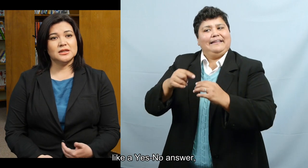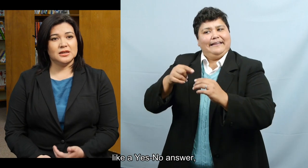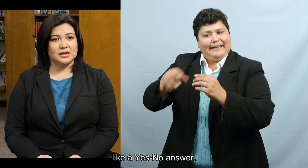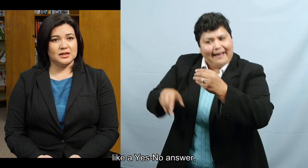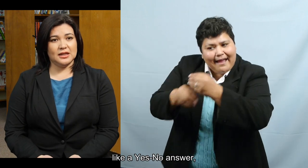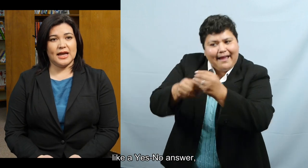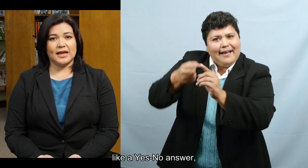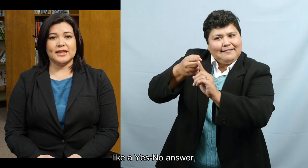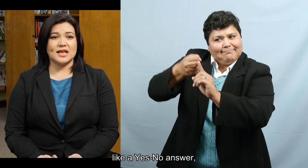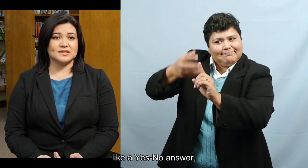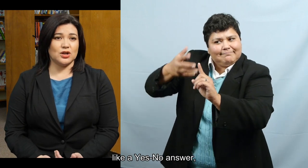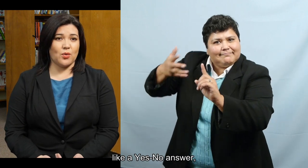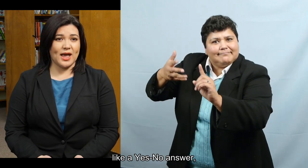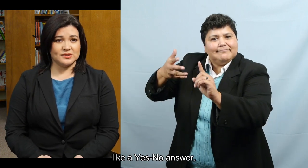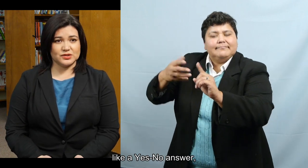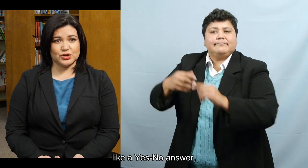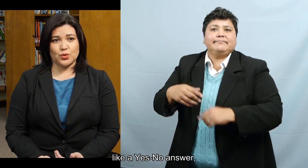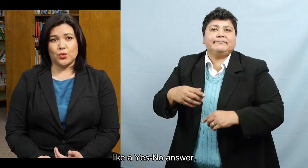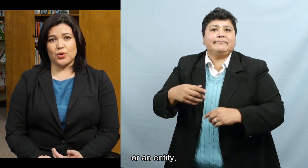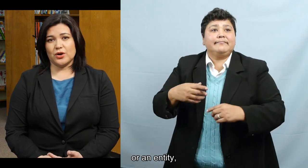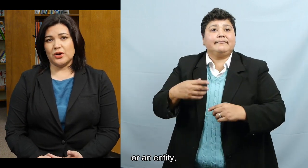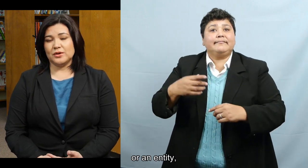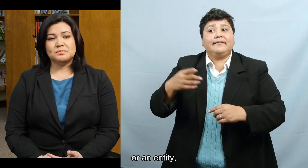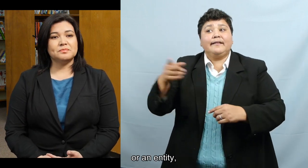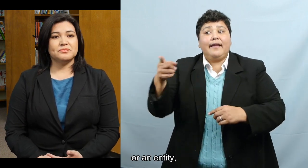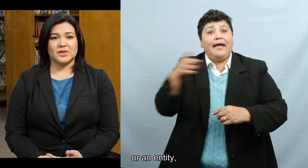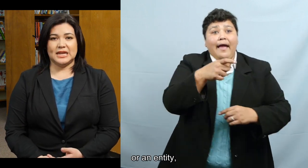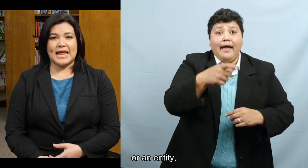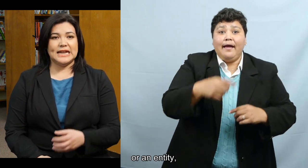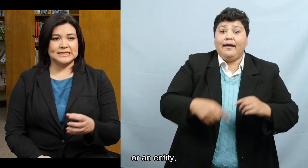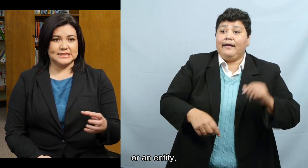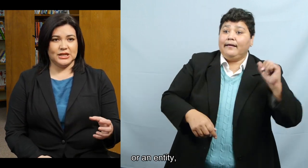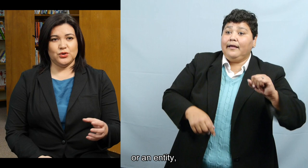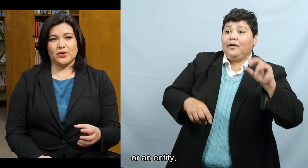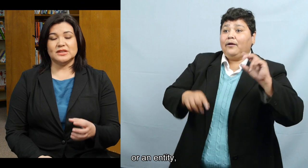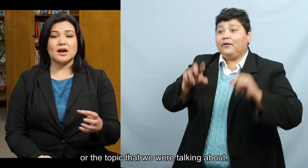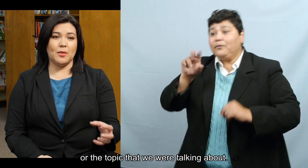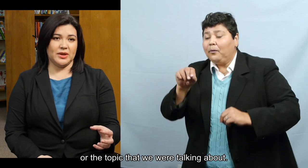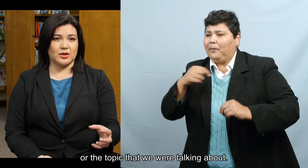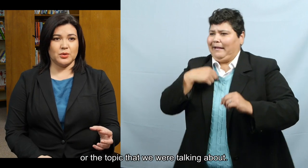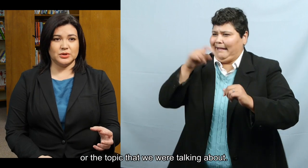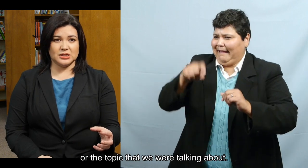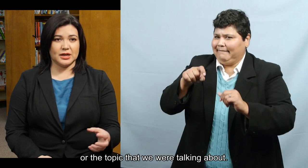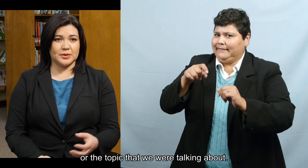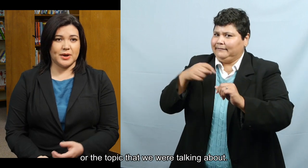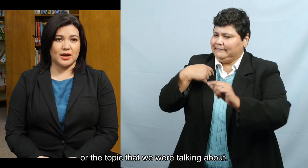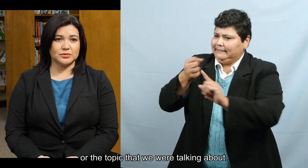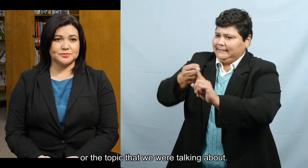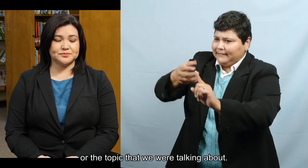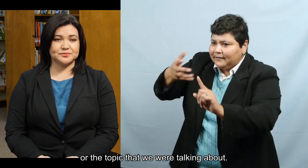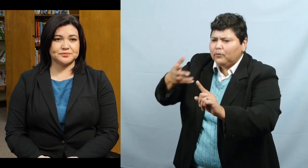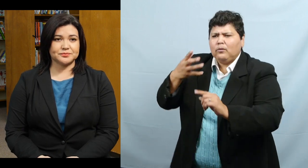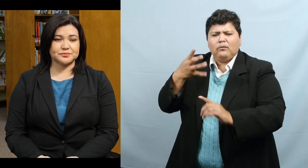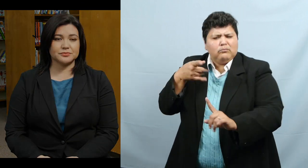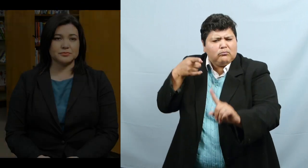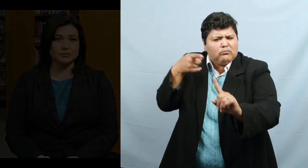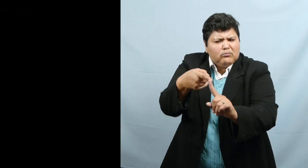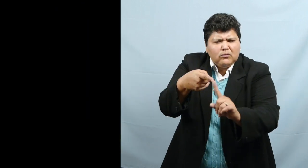like a yes-no answer or an entity or the topic that we were talking about.